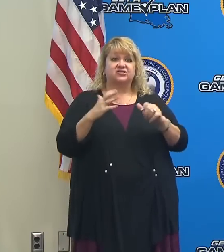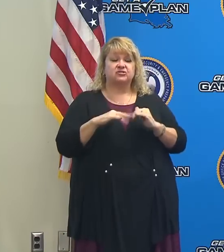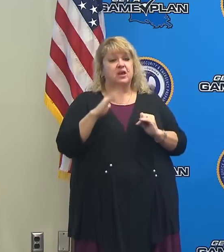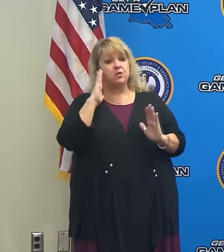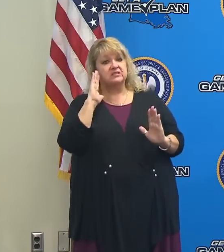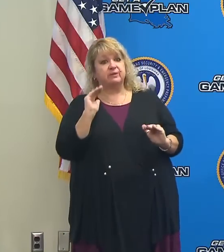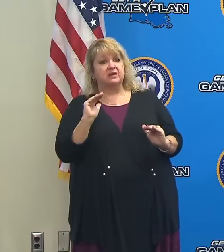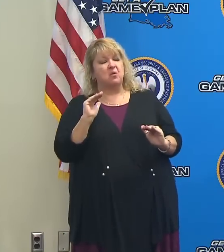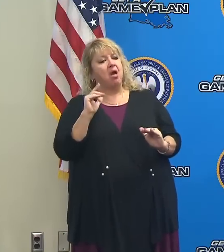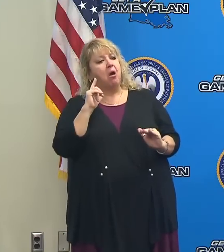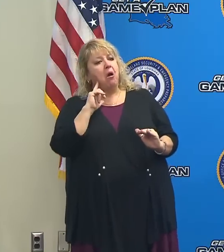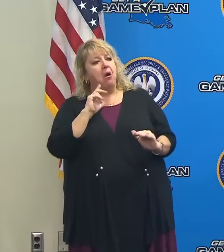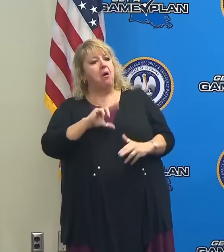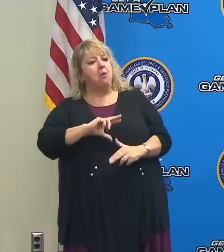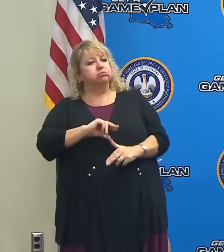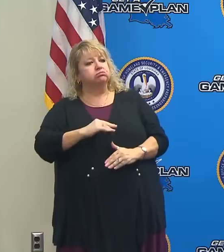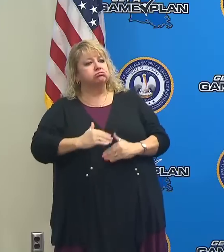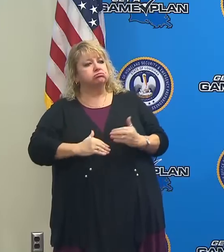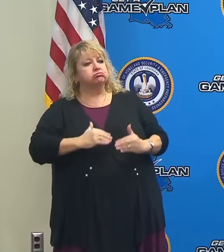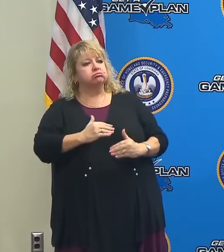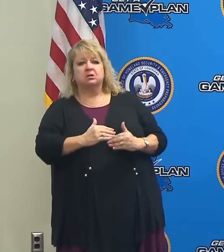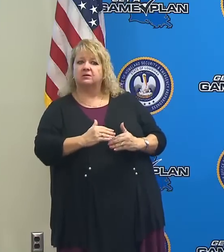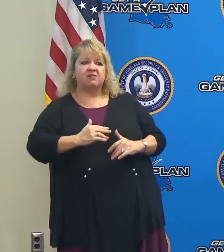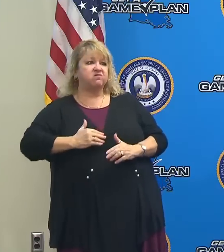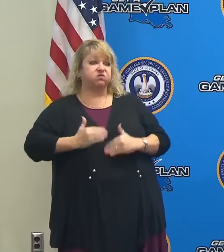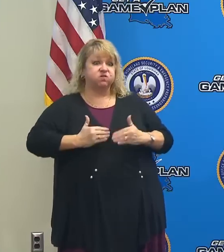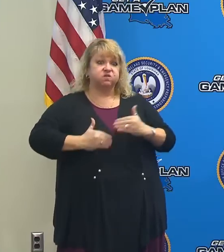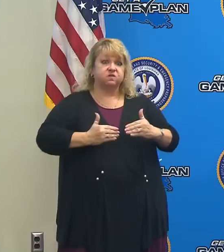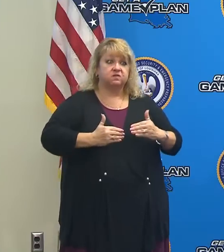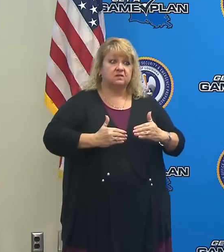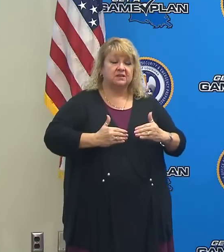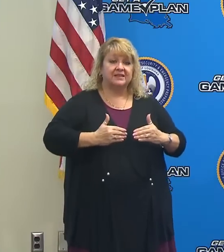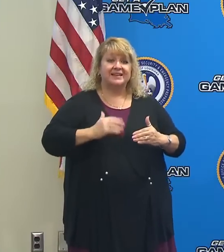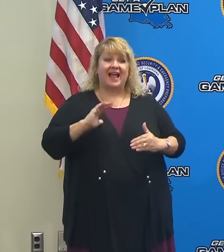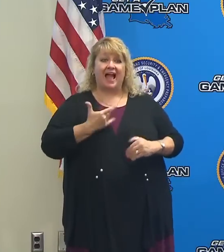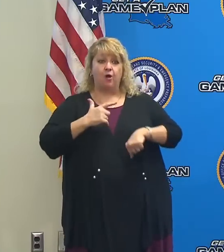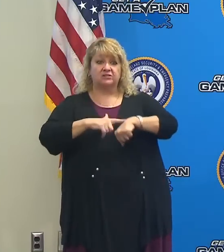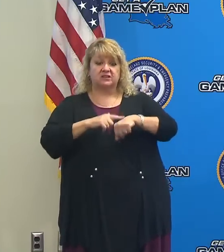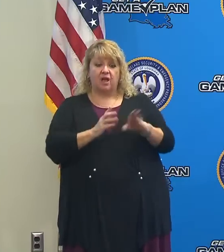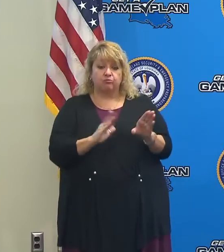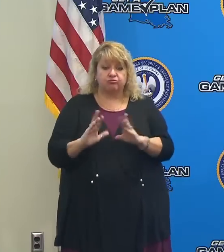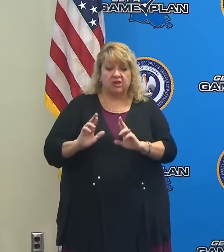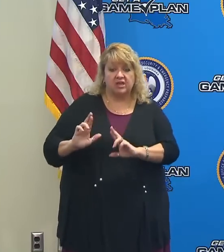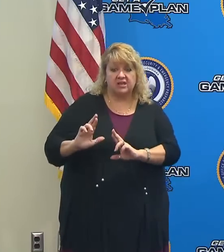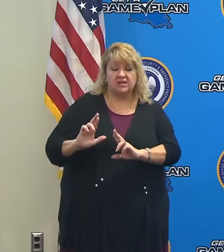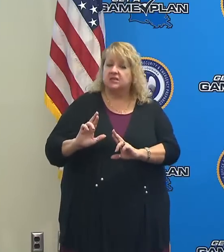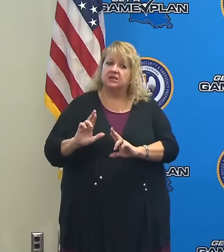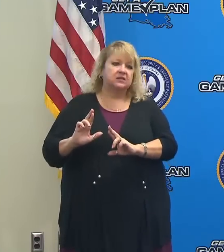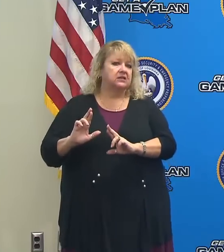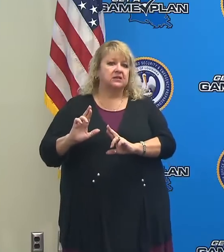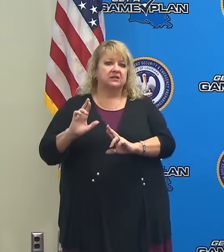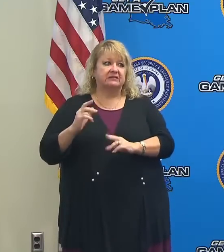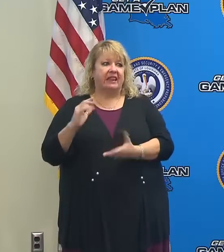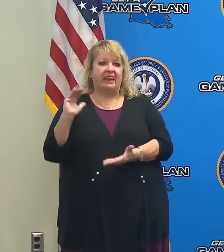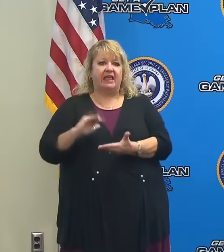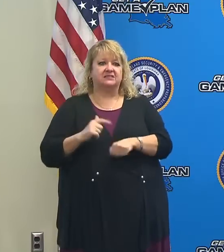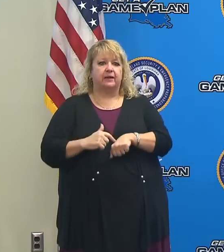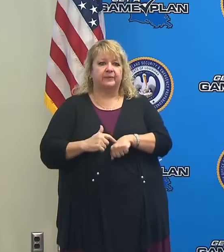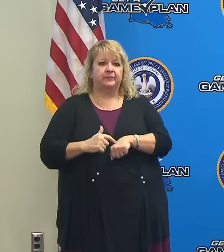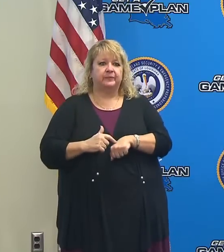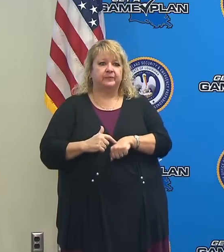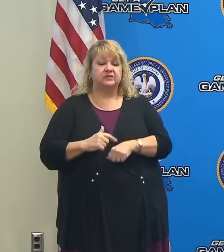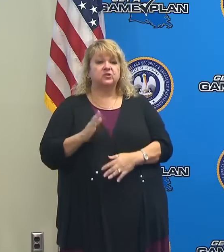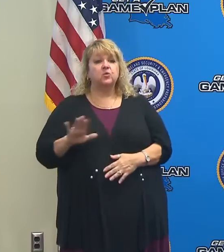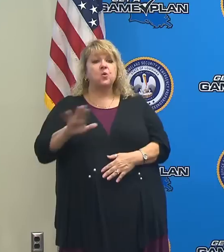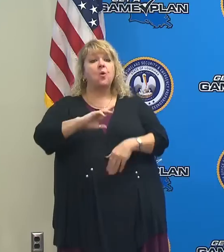we had thought it would be, which means that we have a little bit less time to prepare. So that's the first message to folks. Your